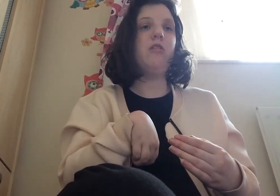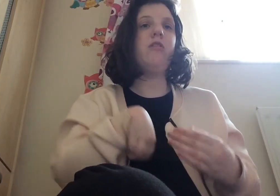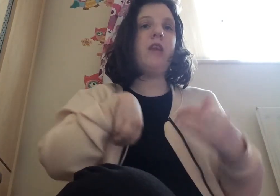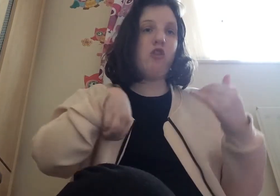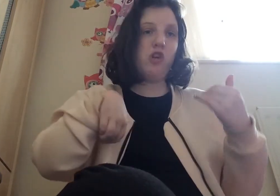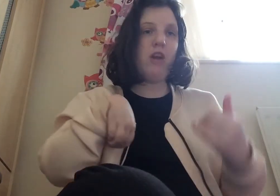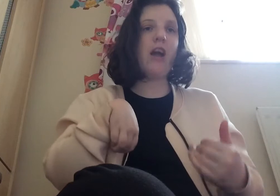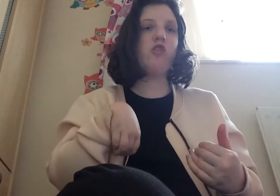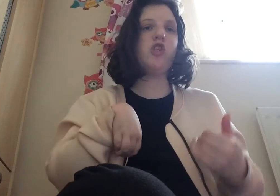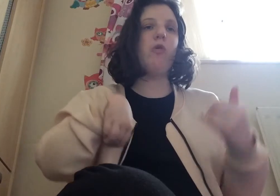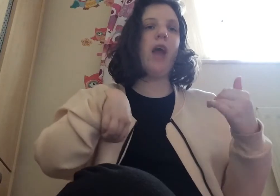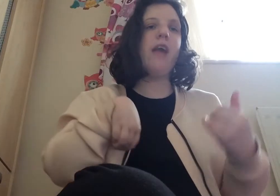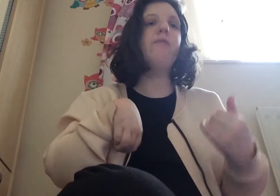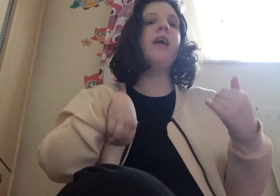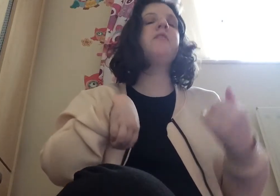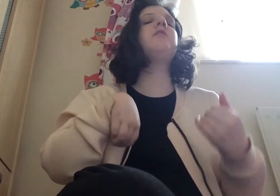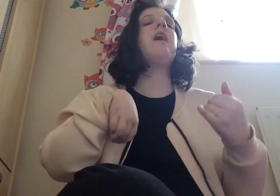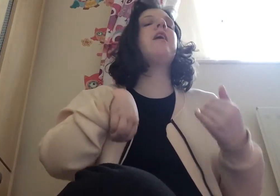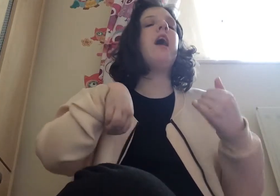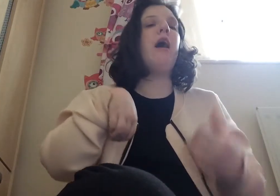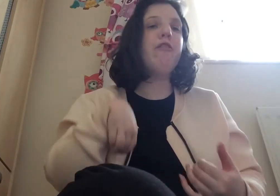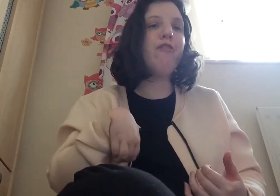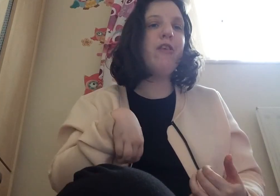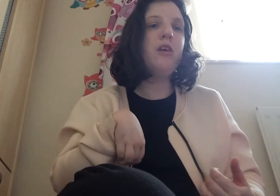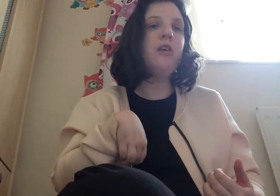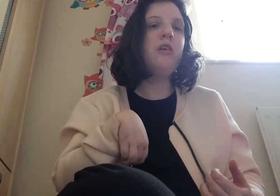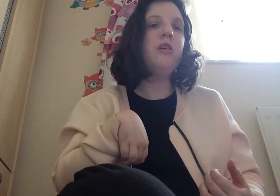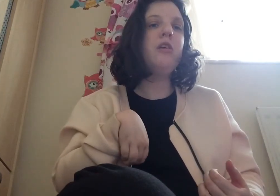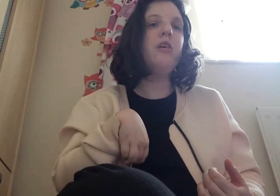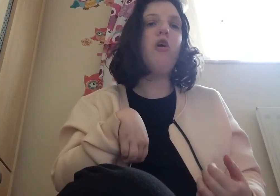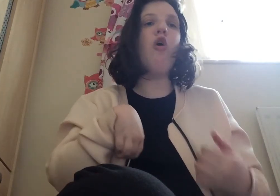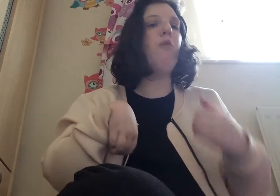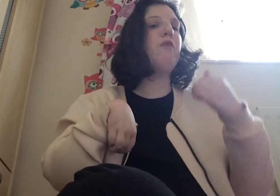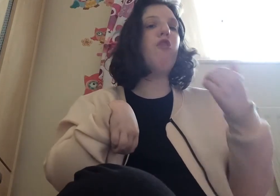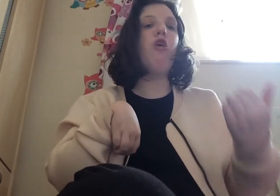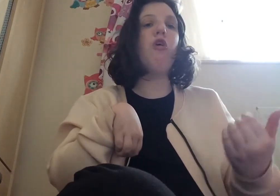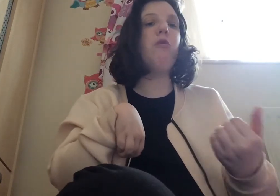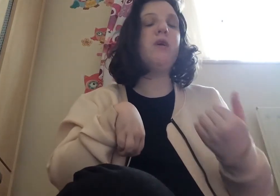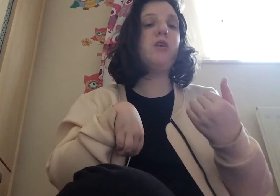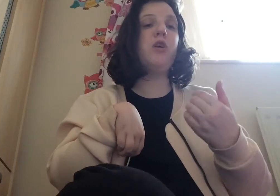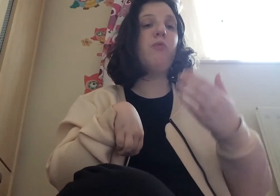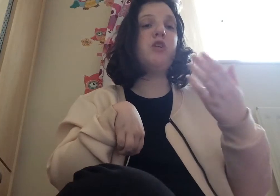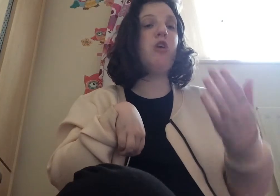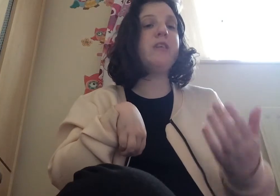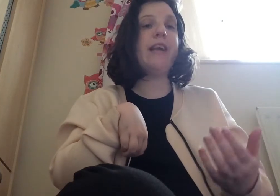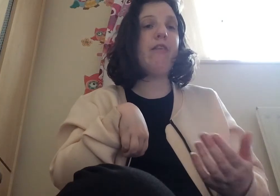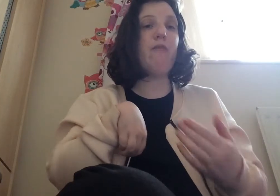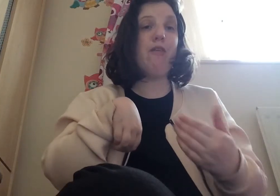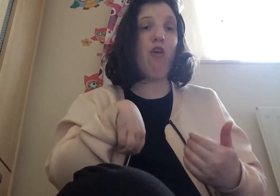this young actress who came into that calf or before we we saw a scene of her before